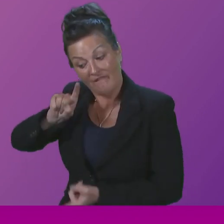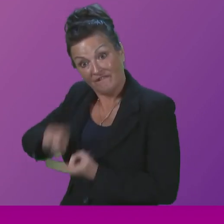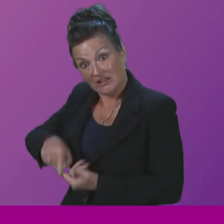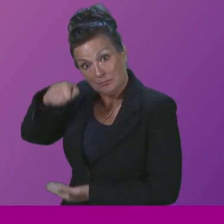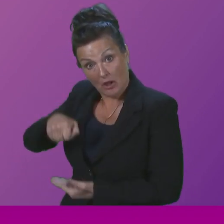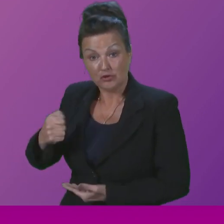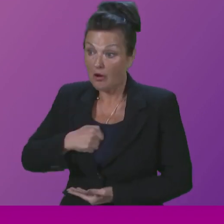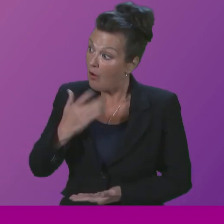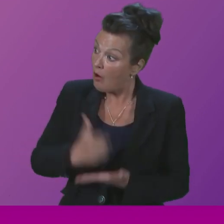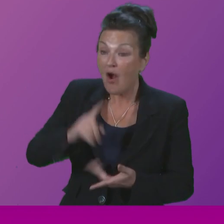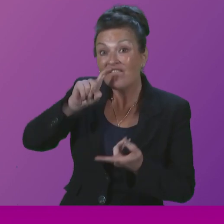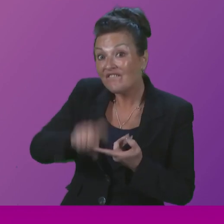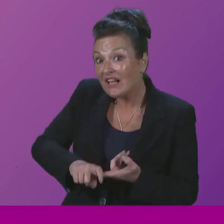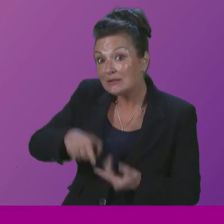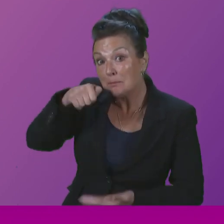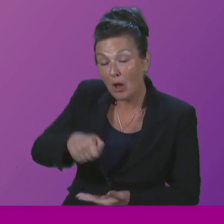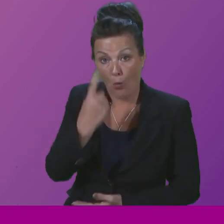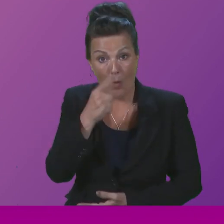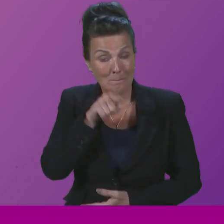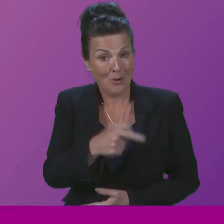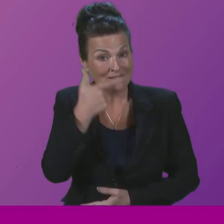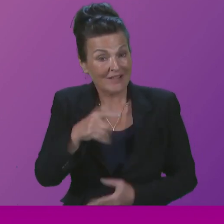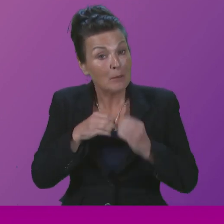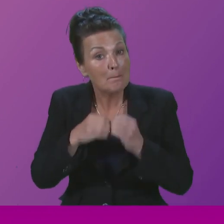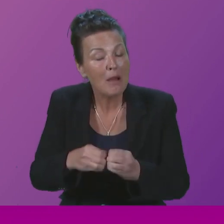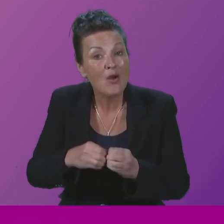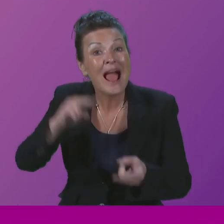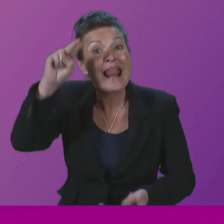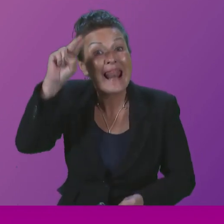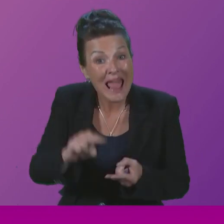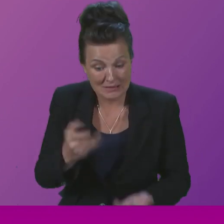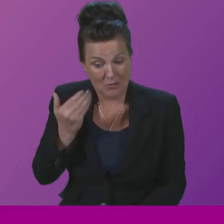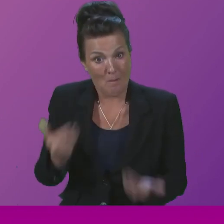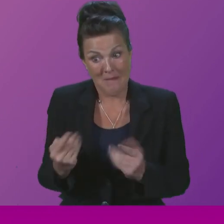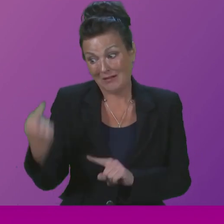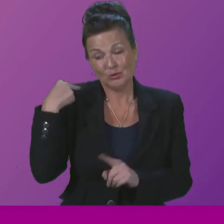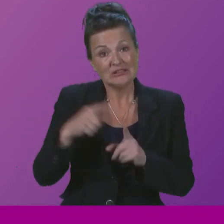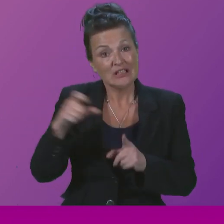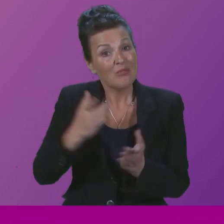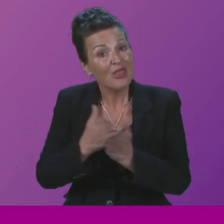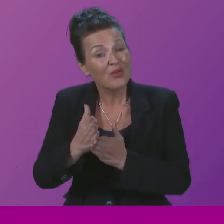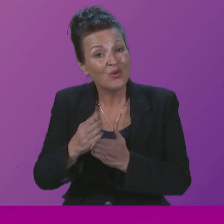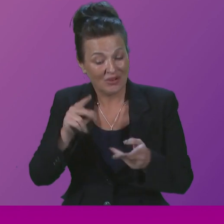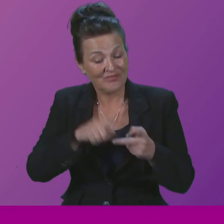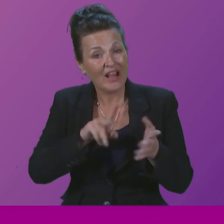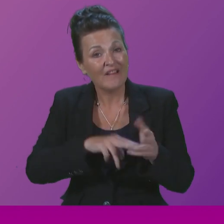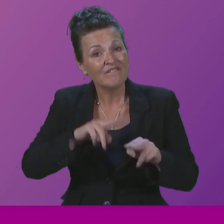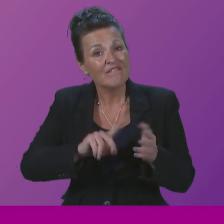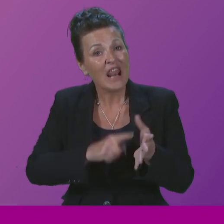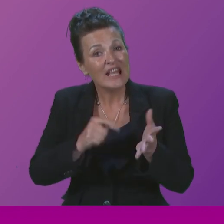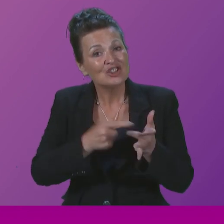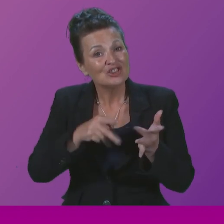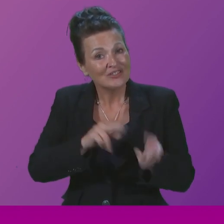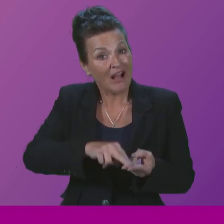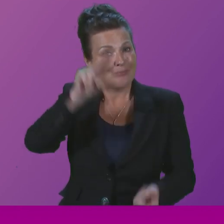.7 billion less than it was in December due to inflation. And we have taken a range of actions, including, of course, increasing